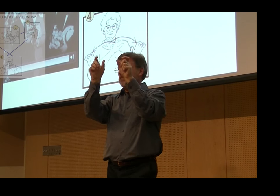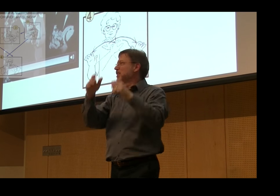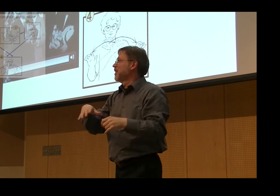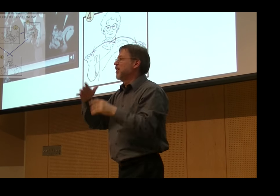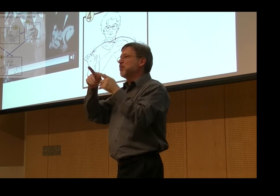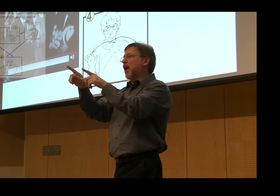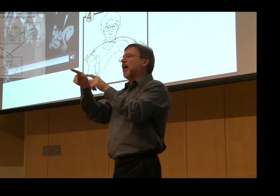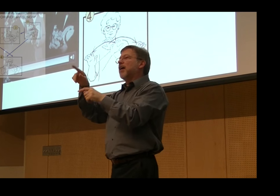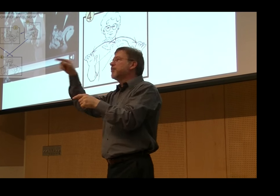then.